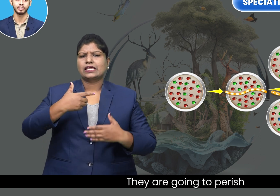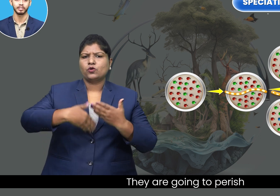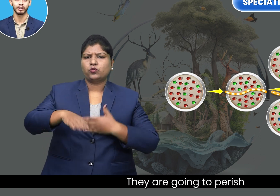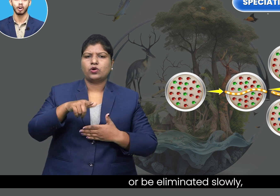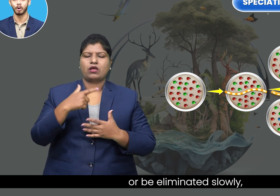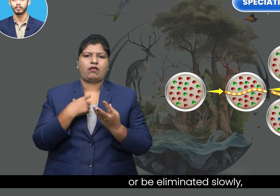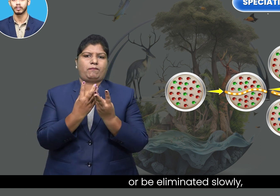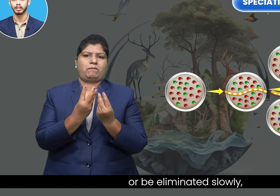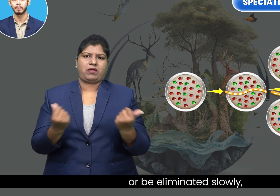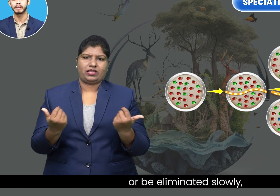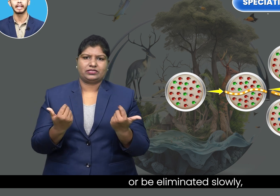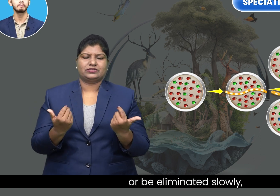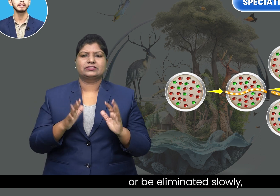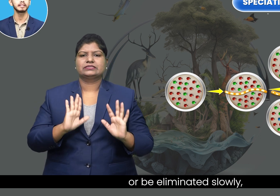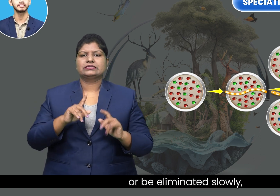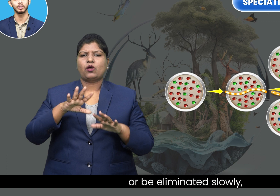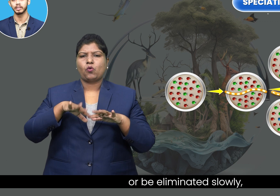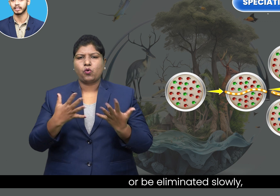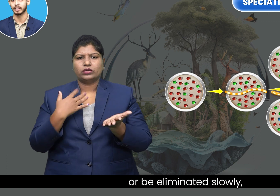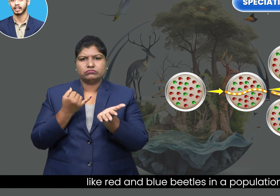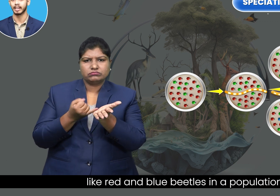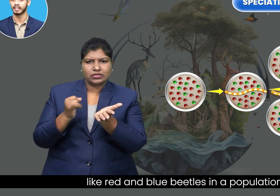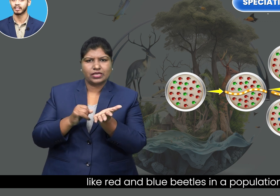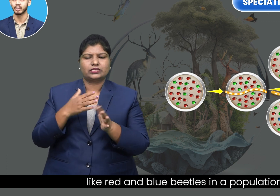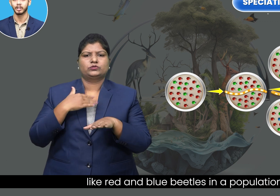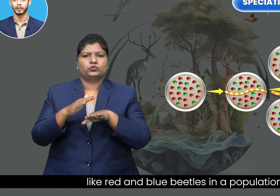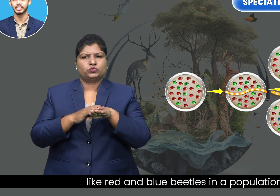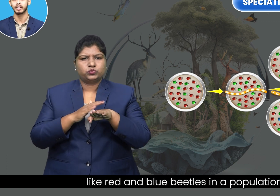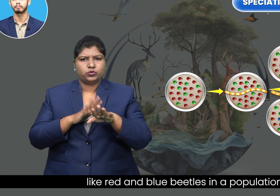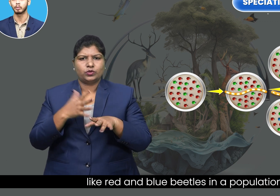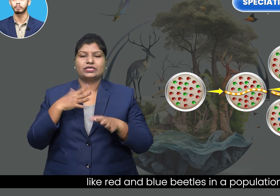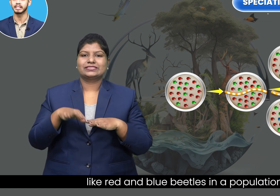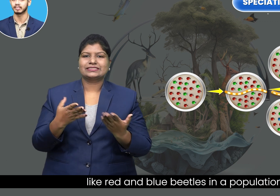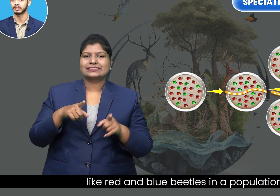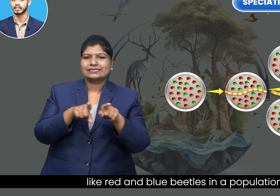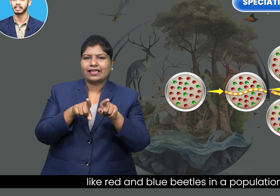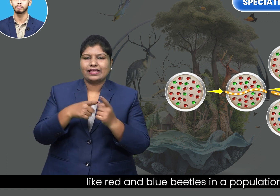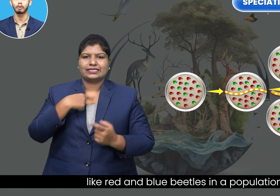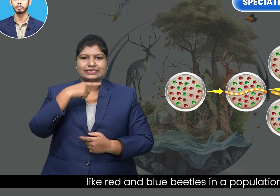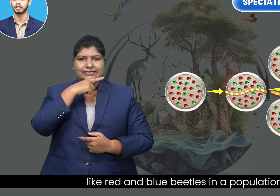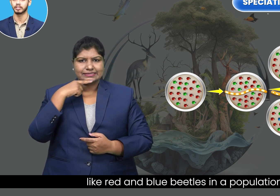or be eliminated slowly like red and blue beetles in a population.